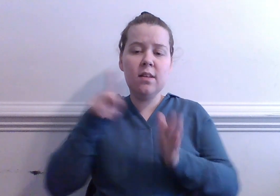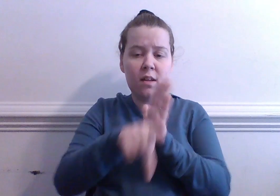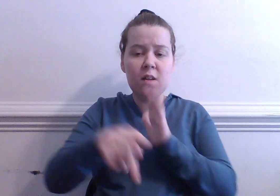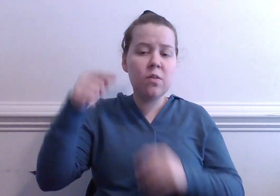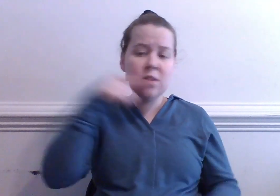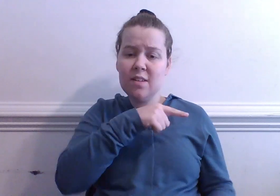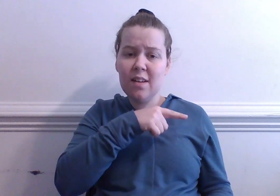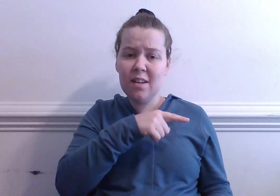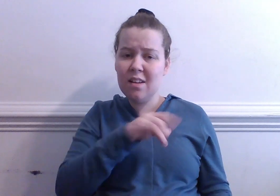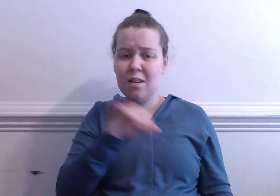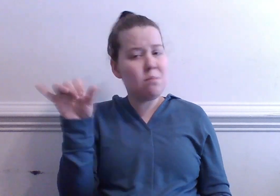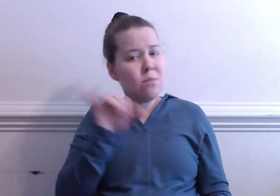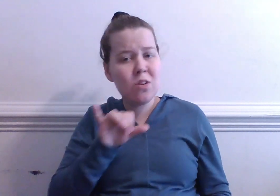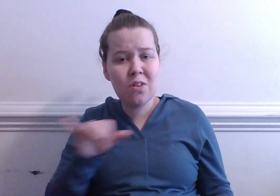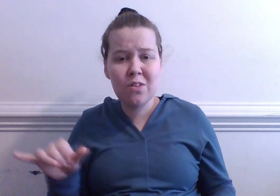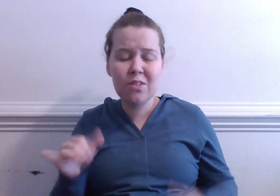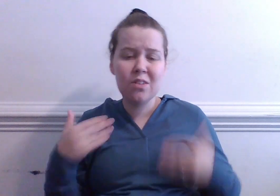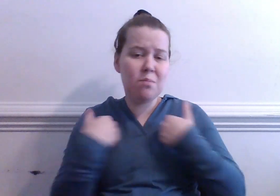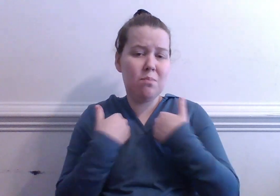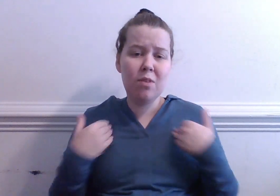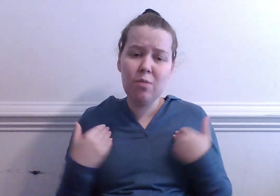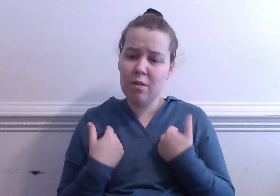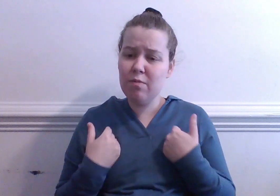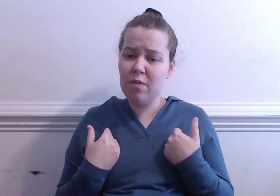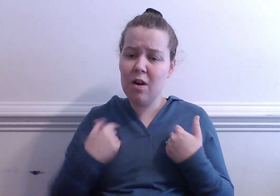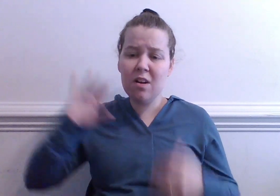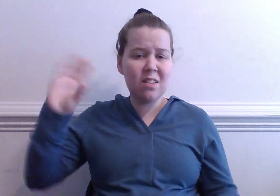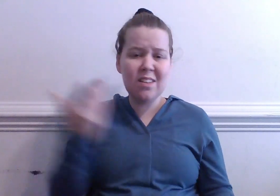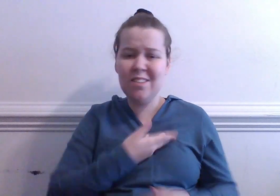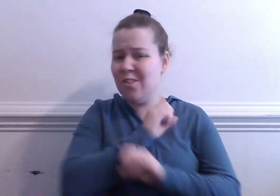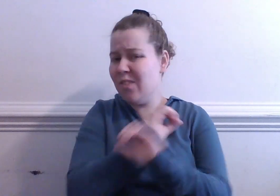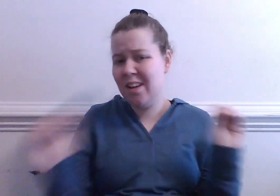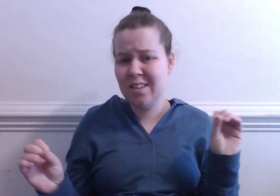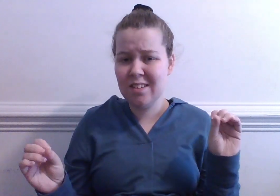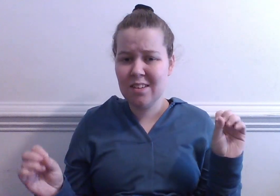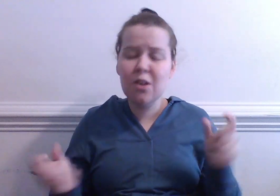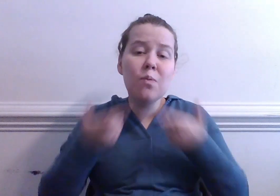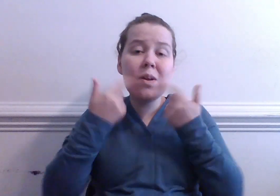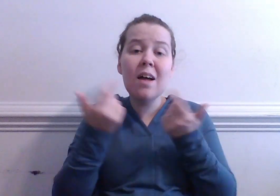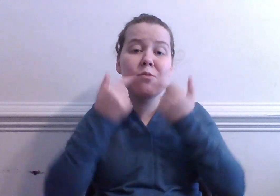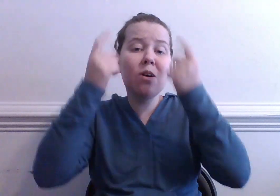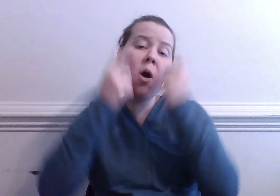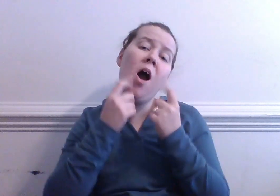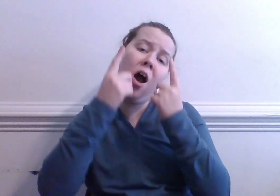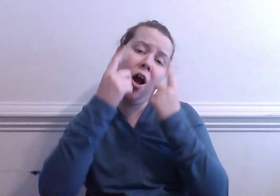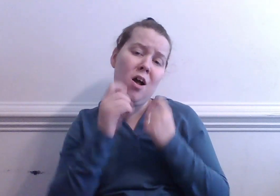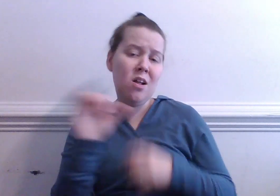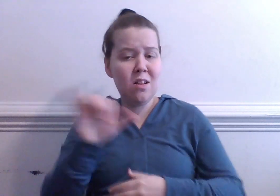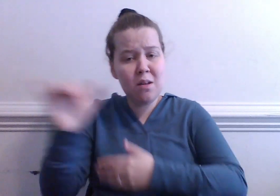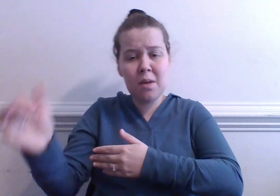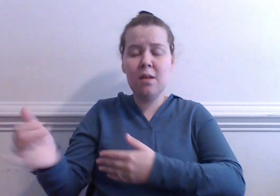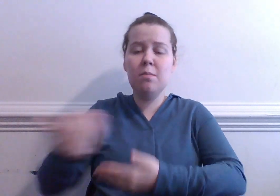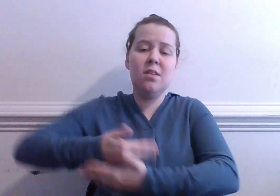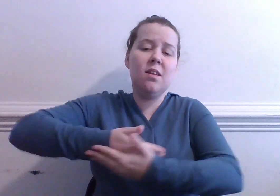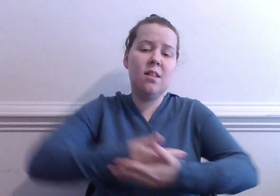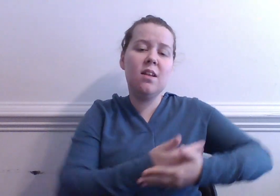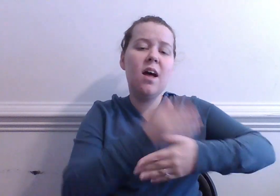animals, but with far less grace We laugh, we cry, like babies in the night Forever